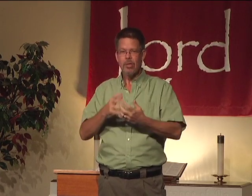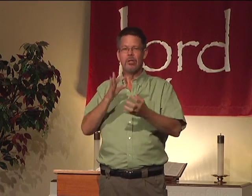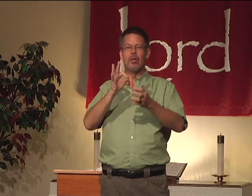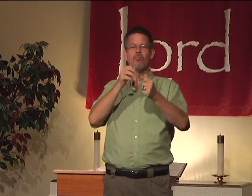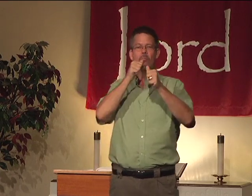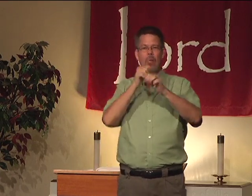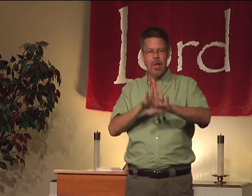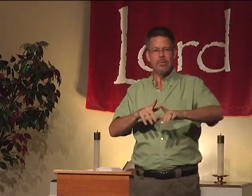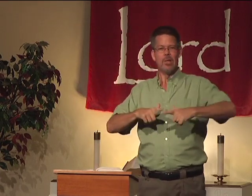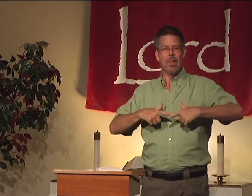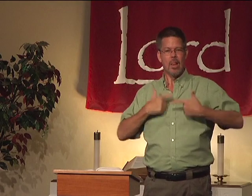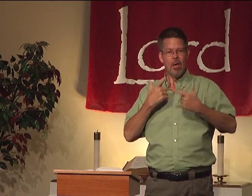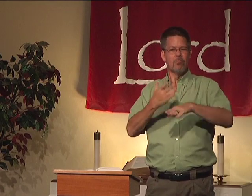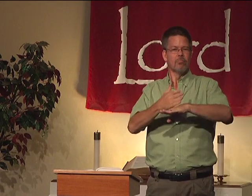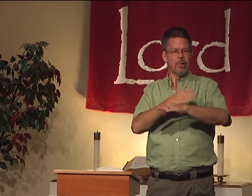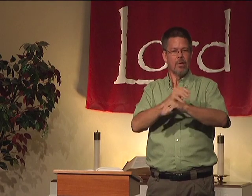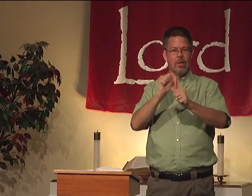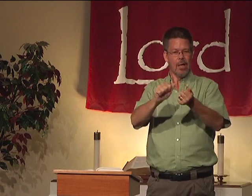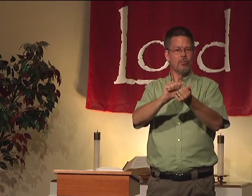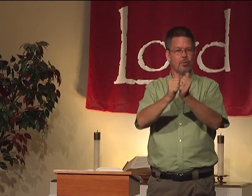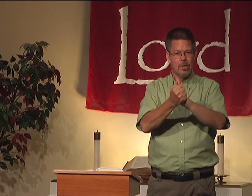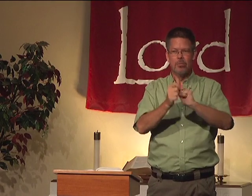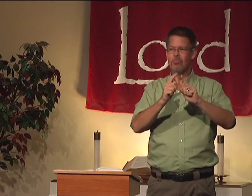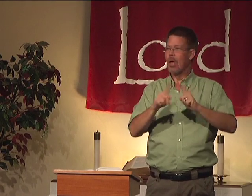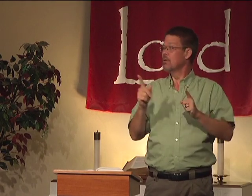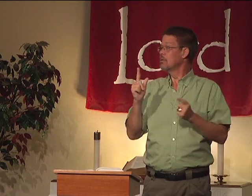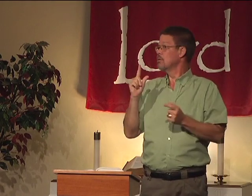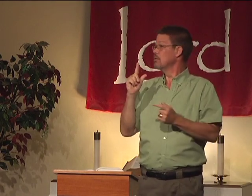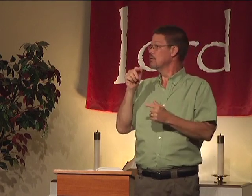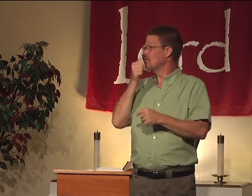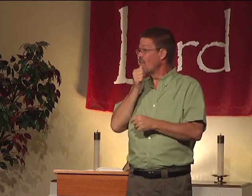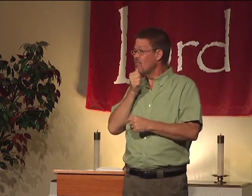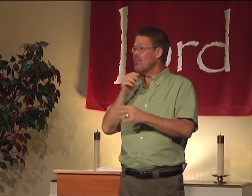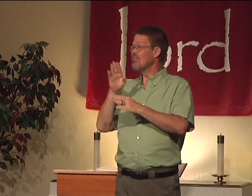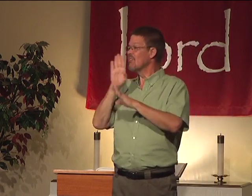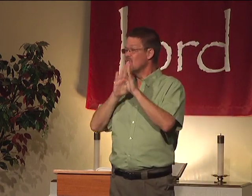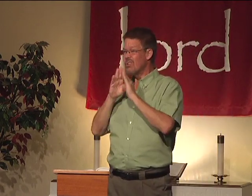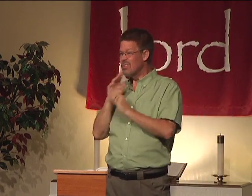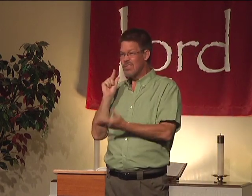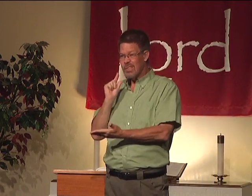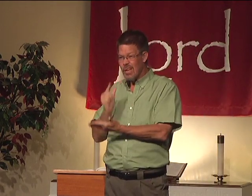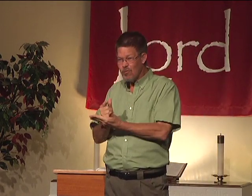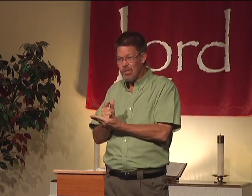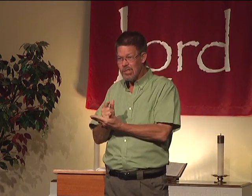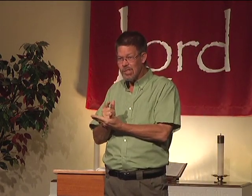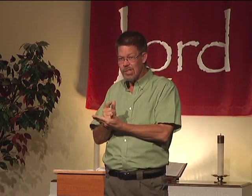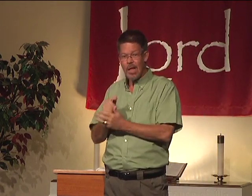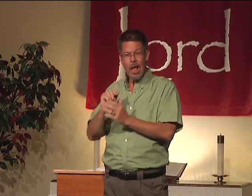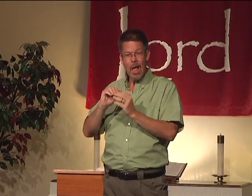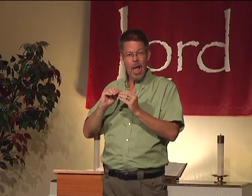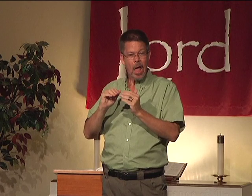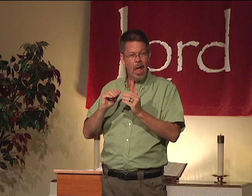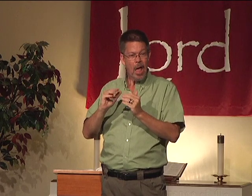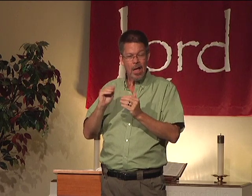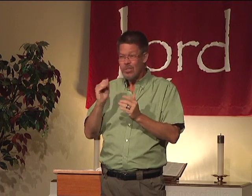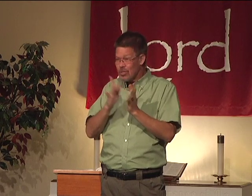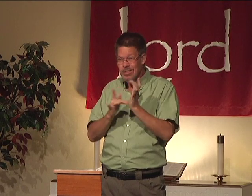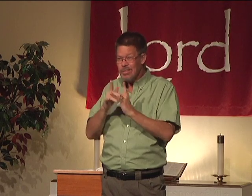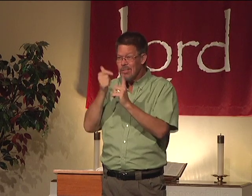It's a mesh of blessings. And your life will improve and change. But suffering and frustration is guaranteed.